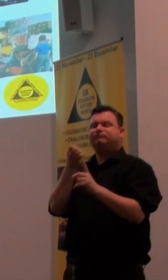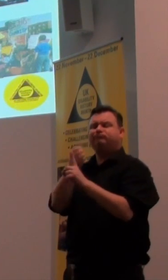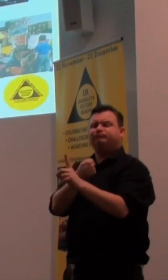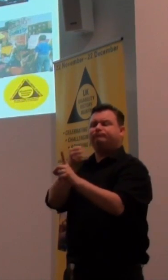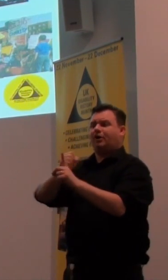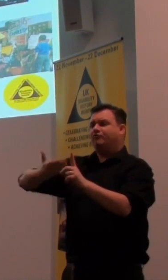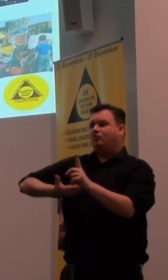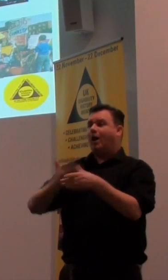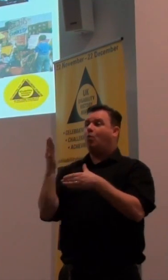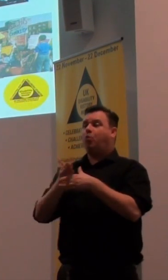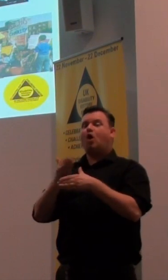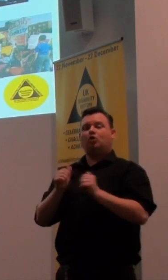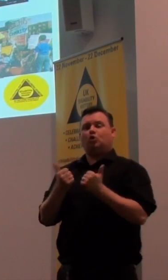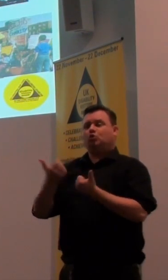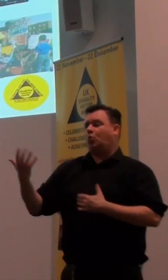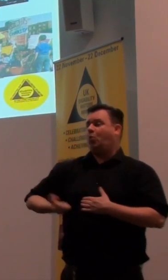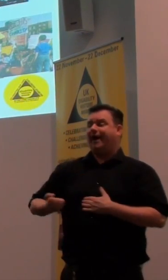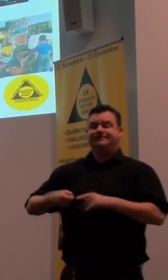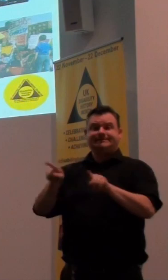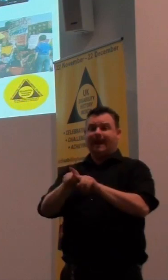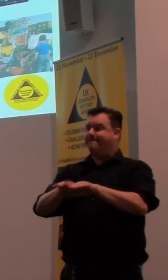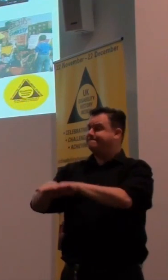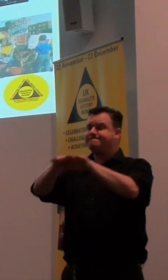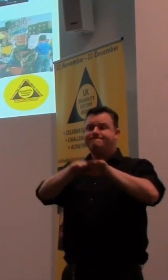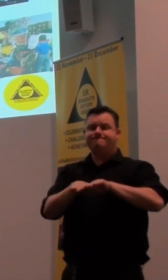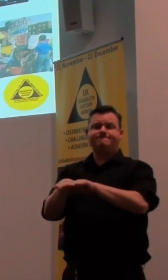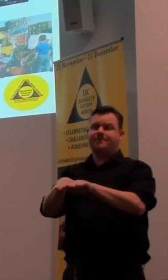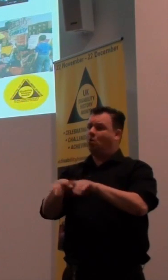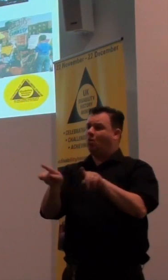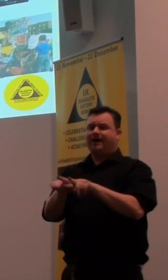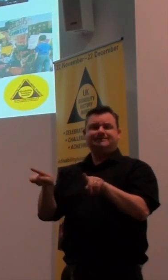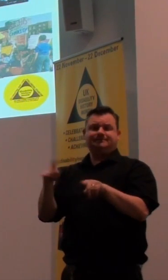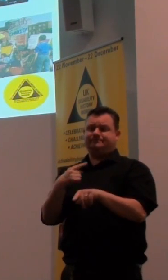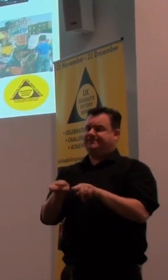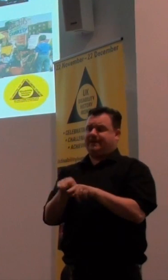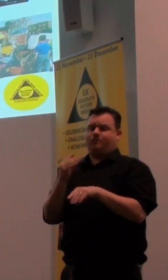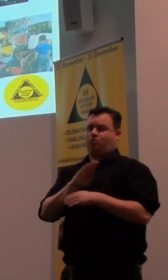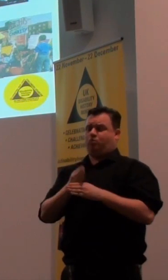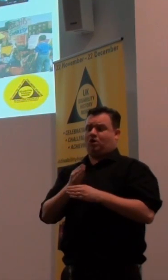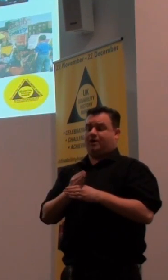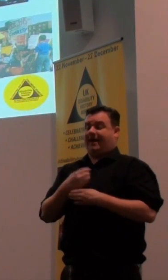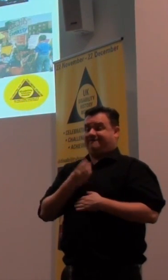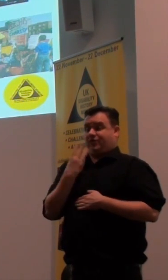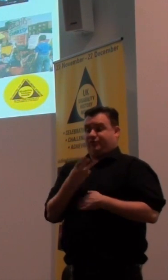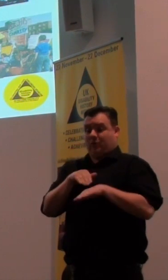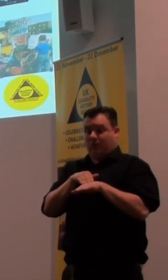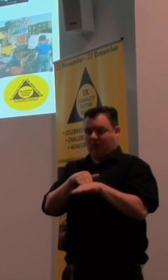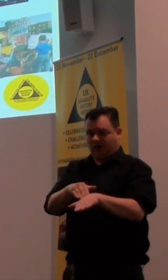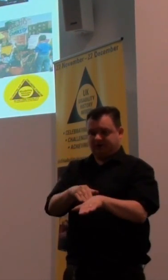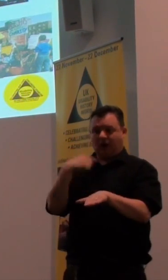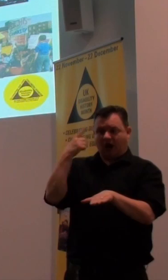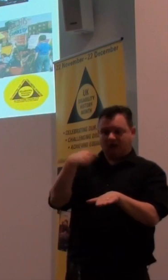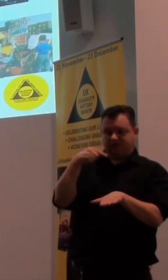the right to work and a decent wage, the same as everybody else, because they were doing the same work. Now, they had three marches that converged on London,